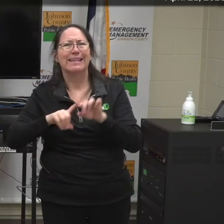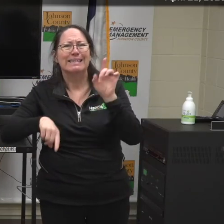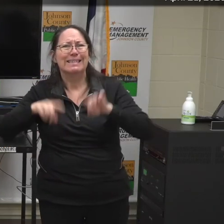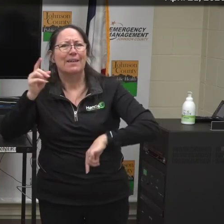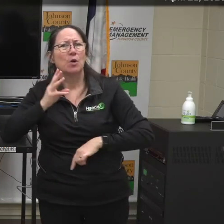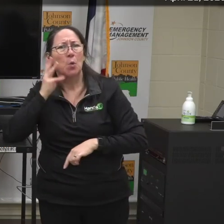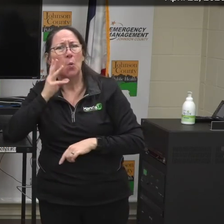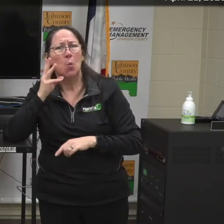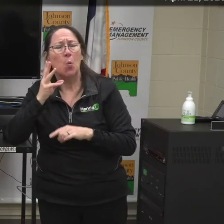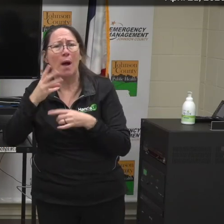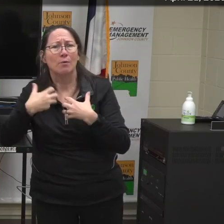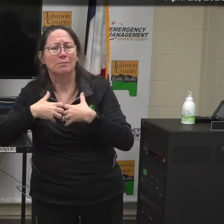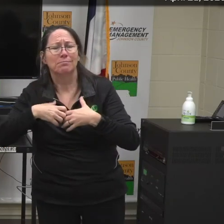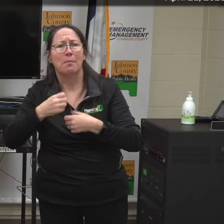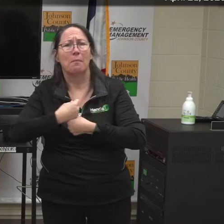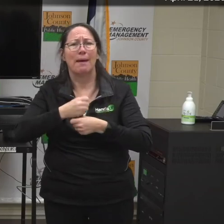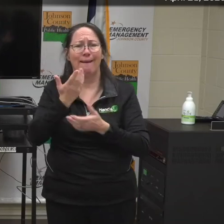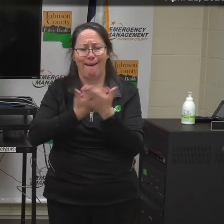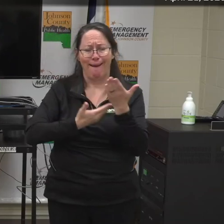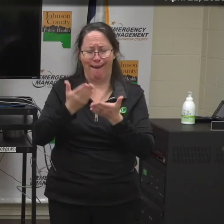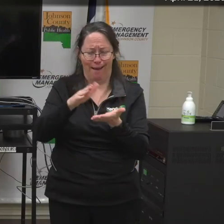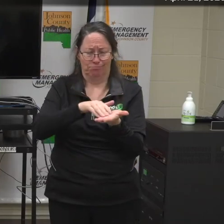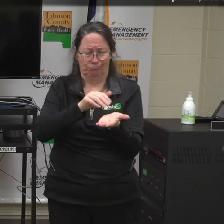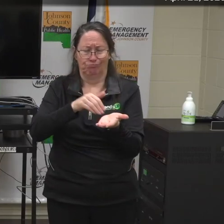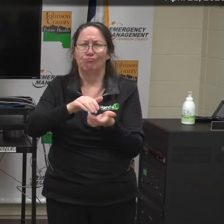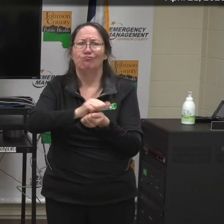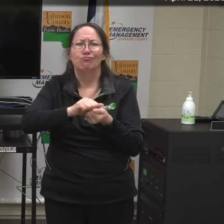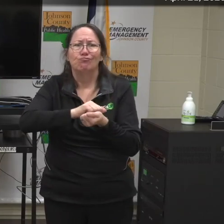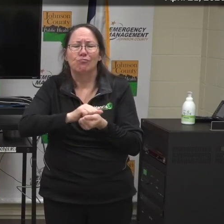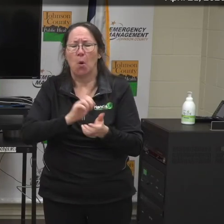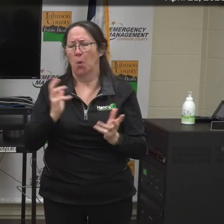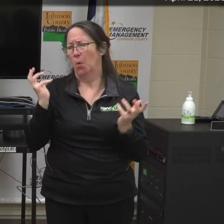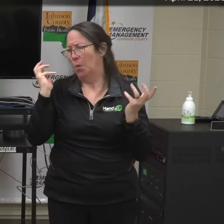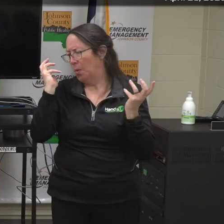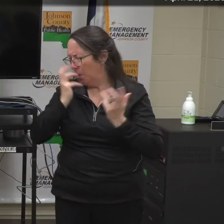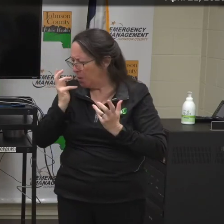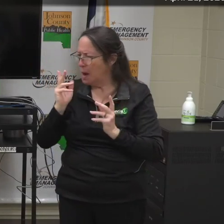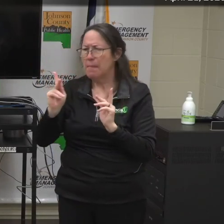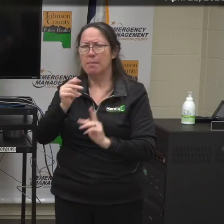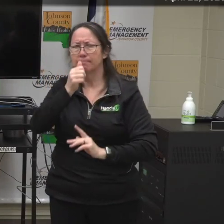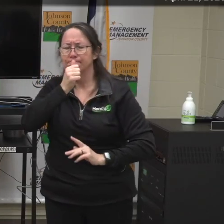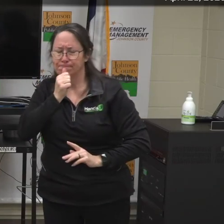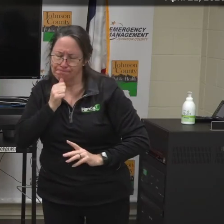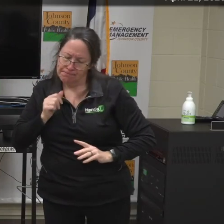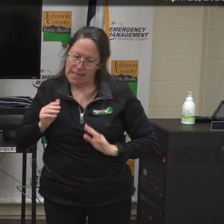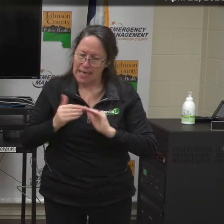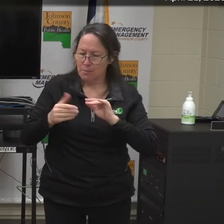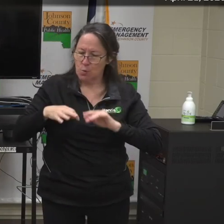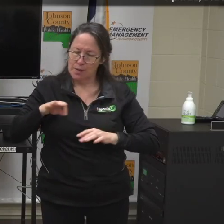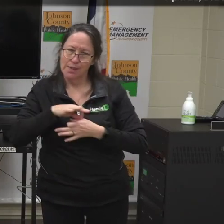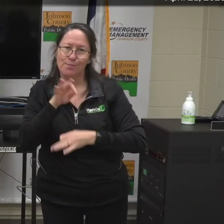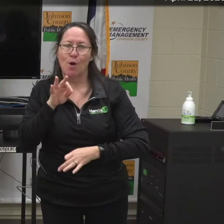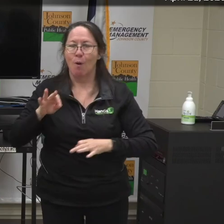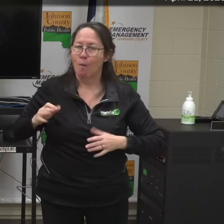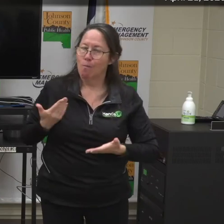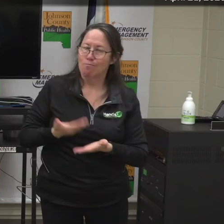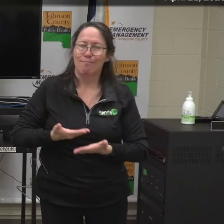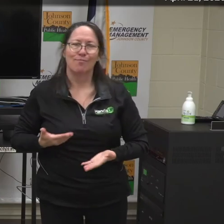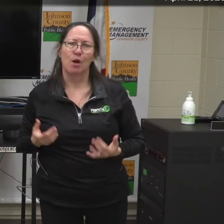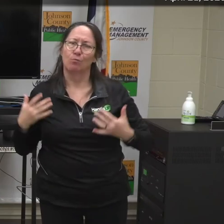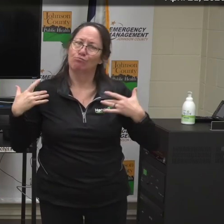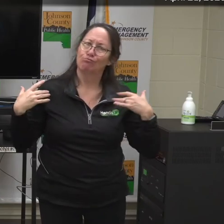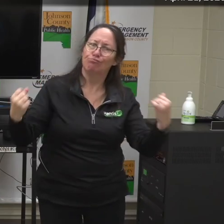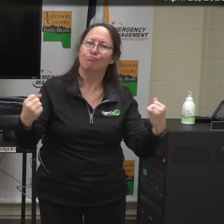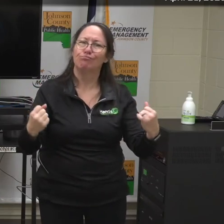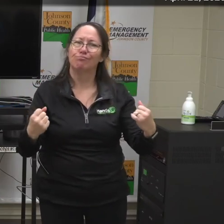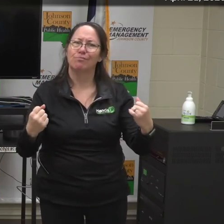started making hand sanitizer, you name it. People have shown their resilience and their community spirit by stepping up as Johnson County citizens and